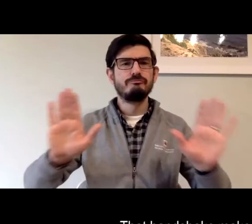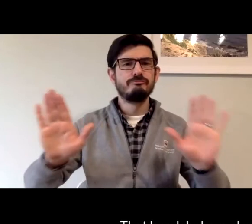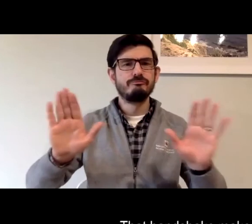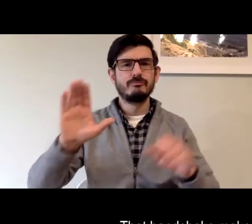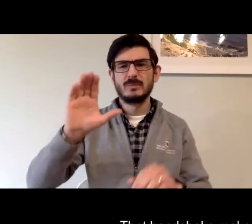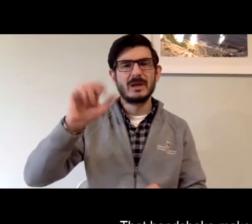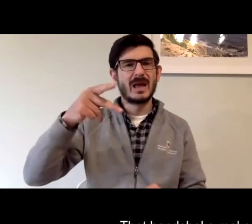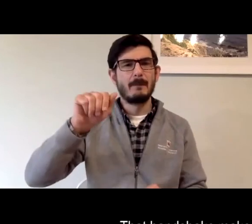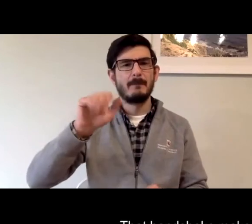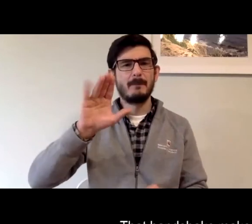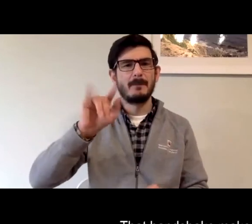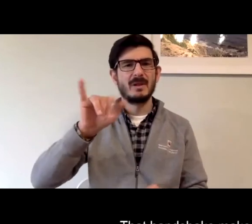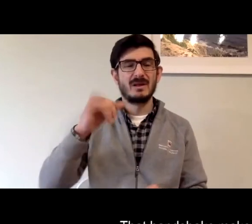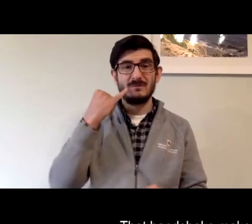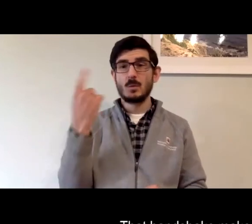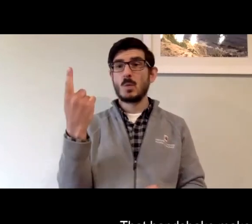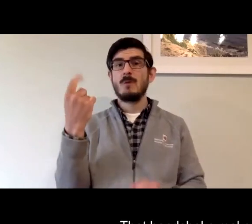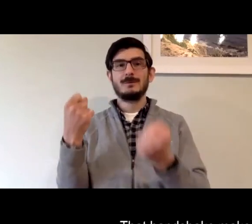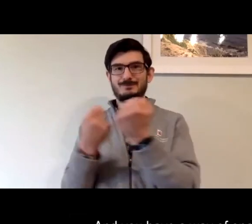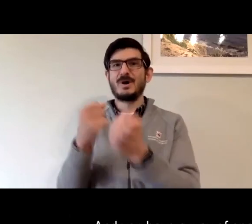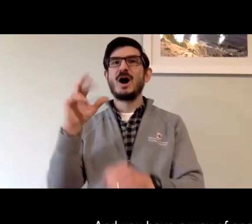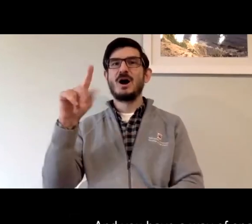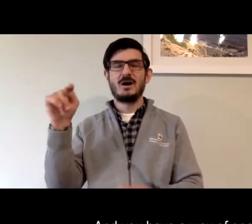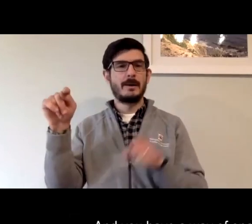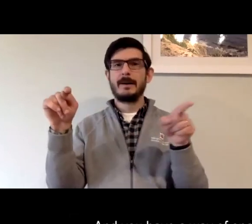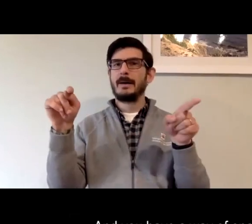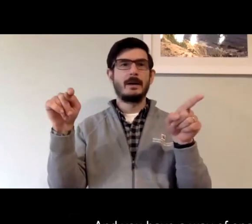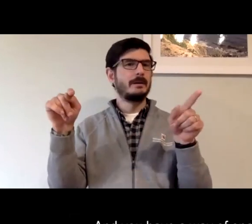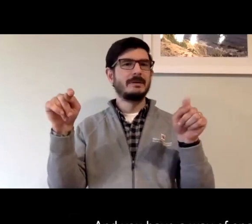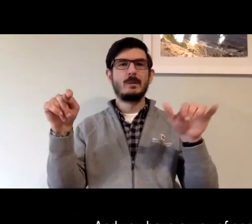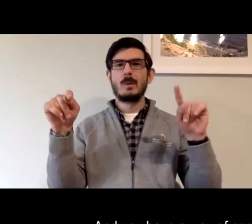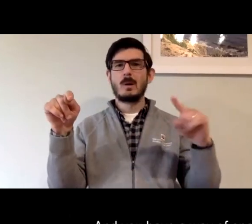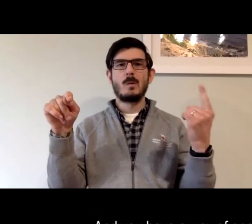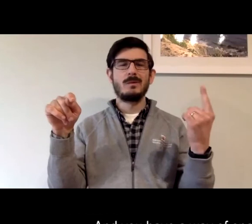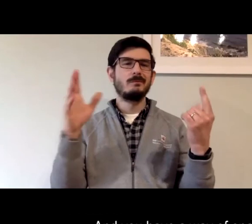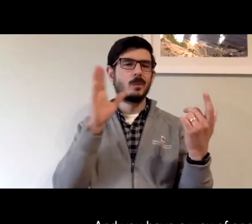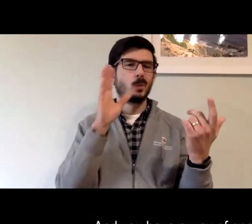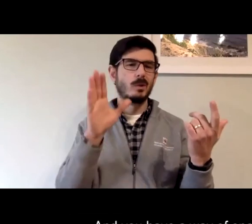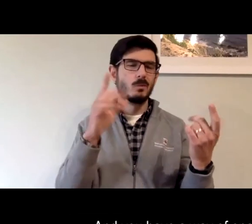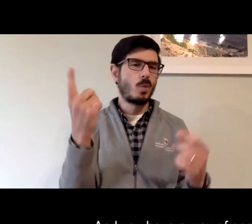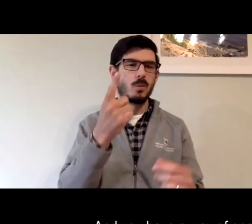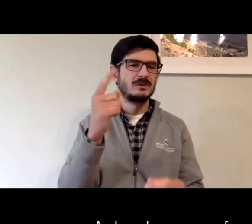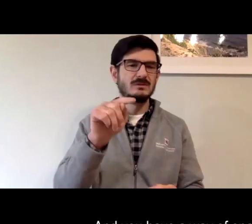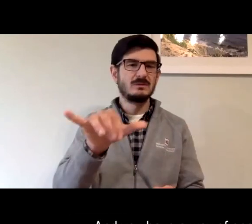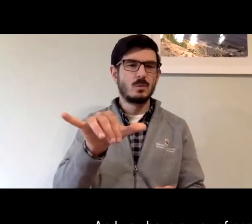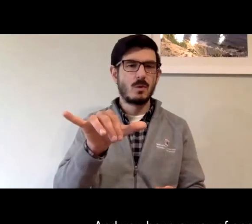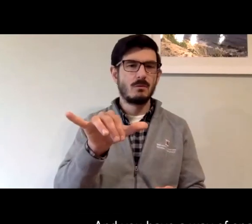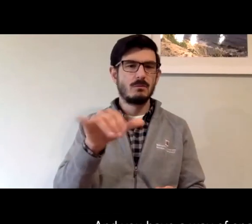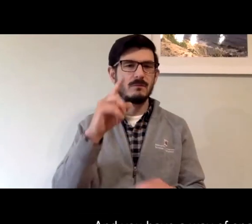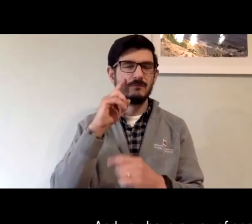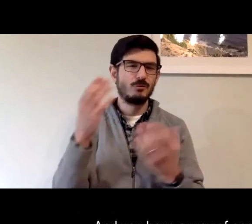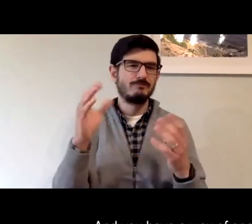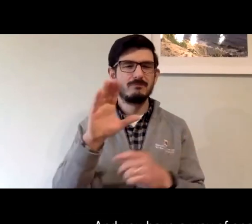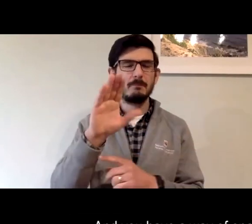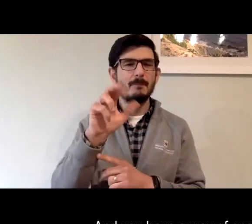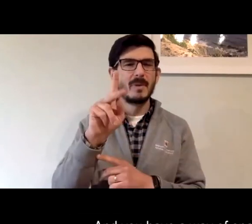will be completed as a TTY or an RTT call. And you have a way of enabling RTT, or you can just have